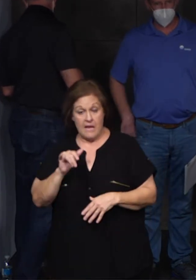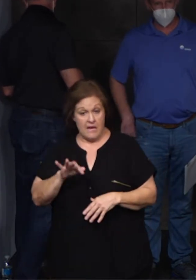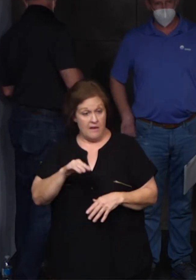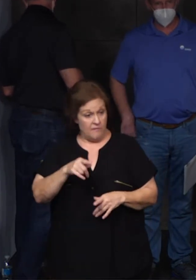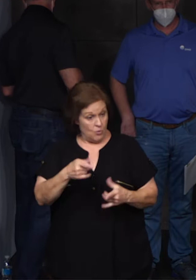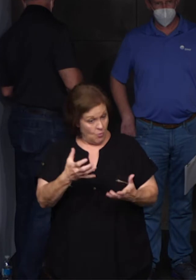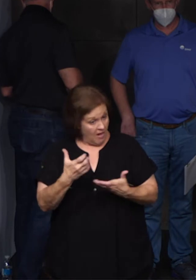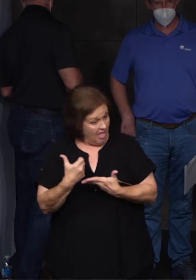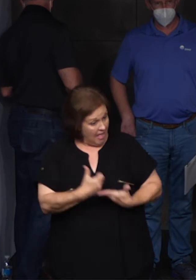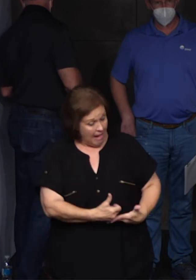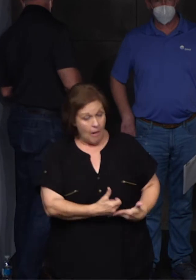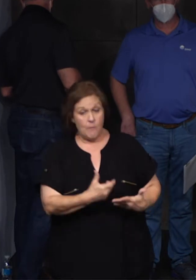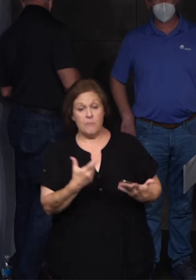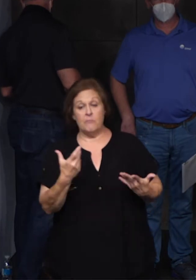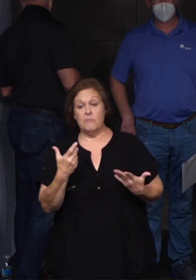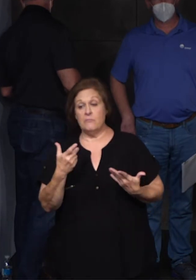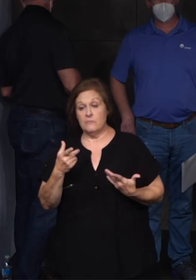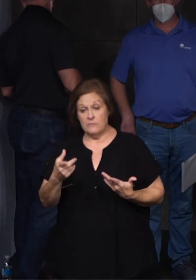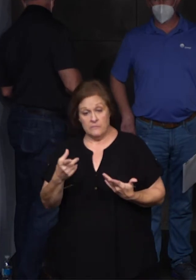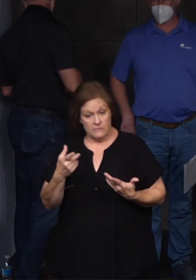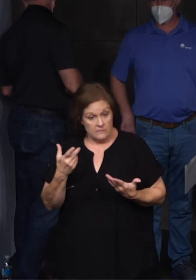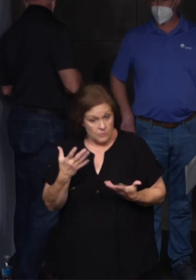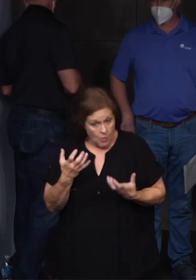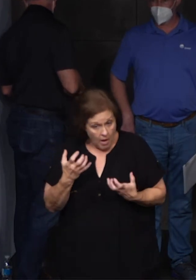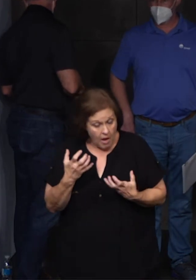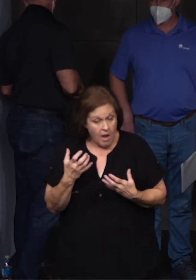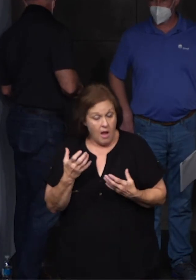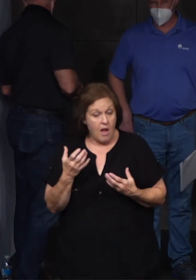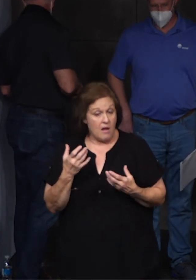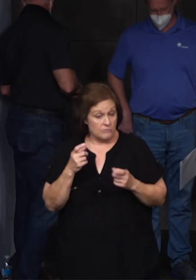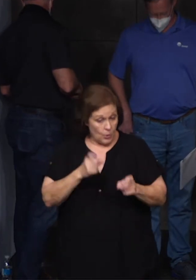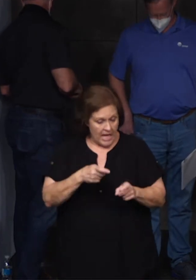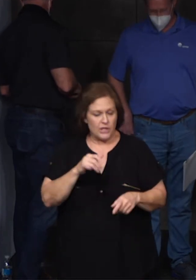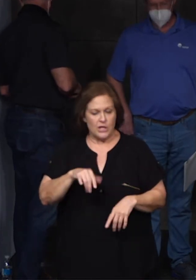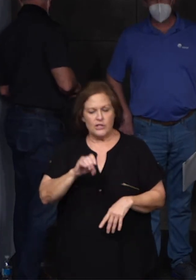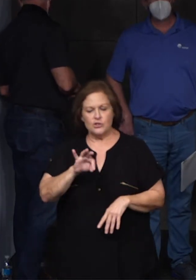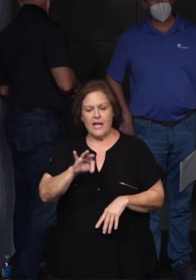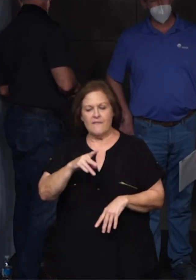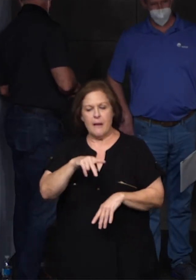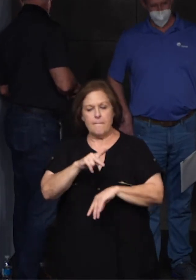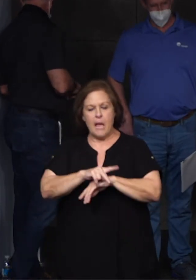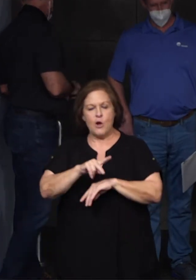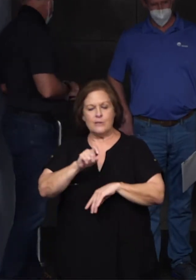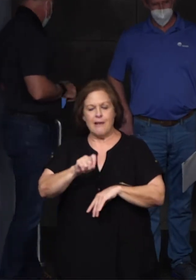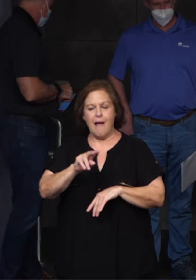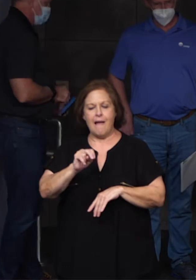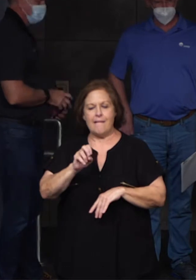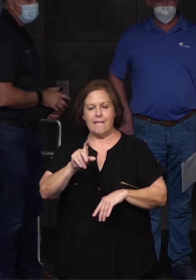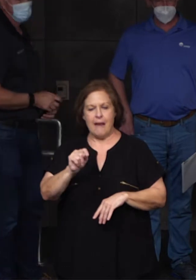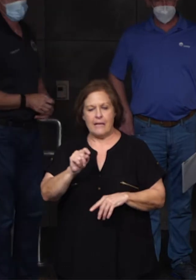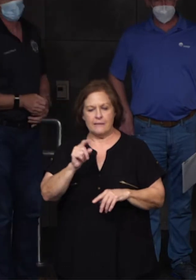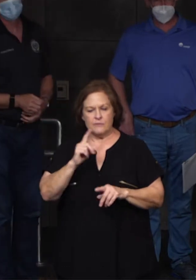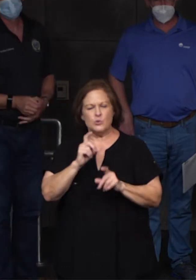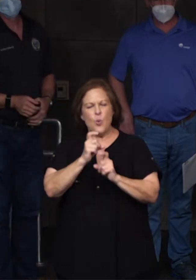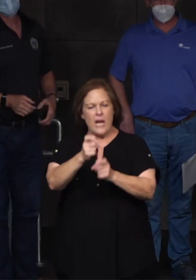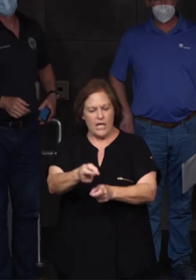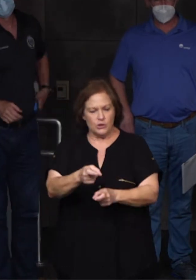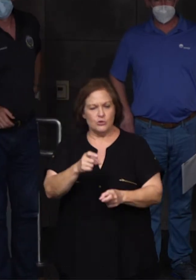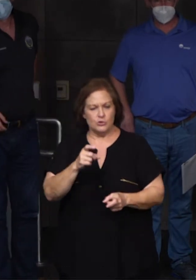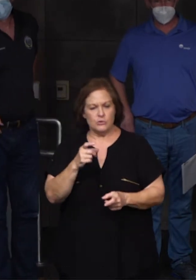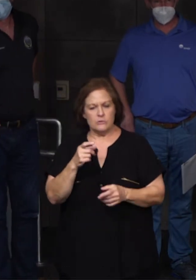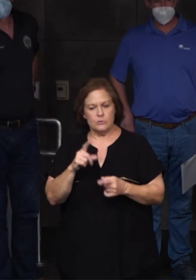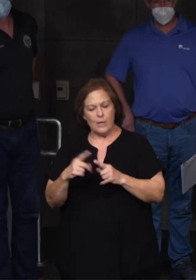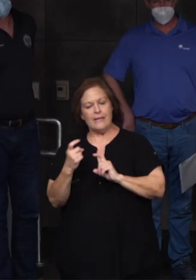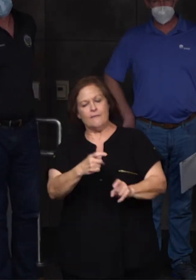and wanting to help and you have the means to bring us donations, it's donations at jeffparish.net. Our roads are open. You can get to Jefferson